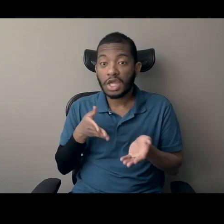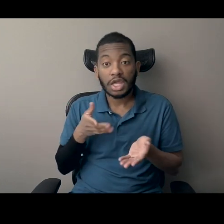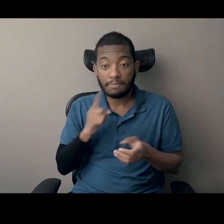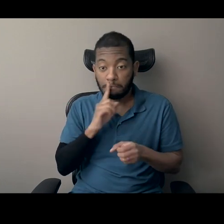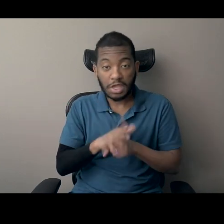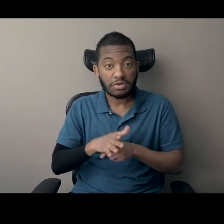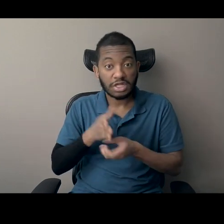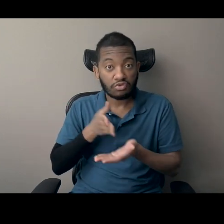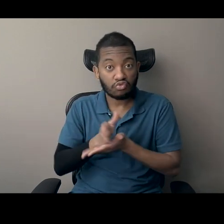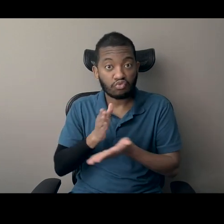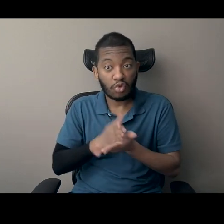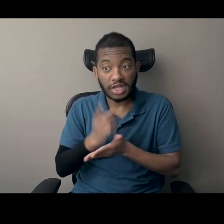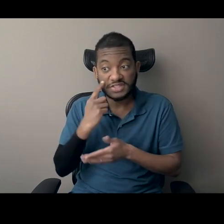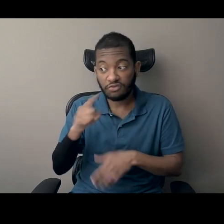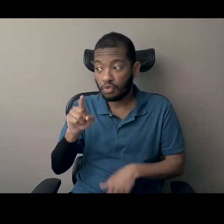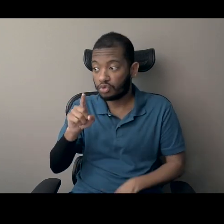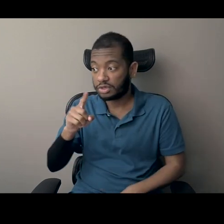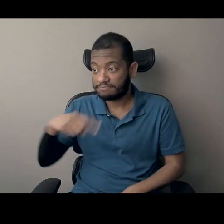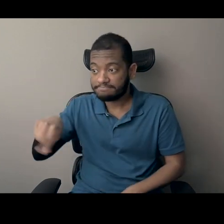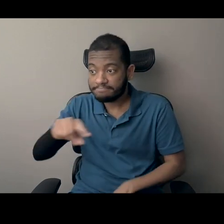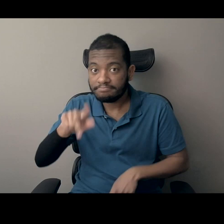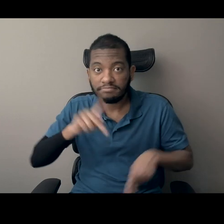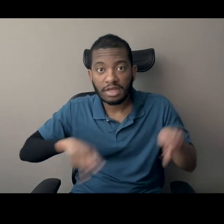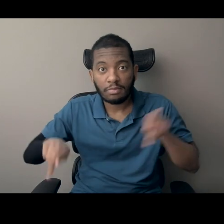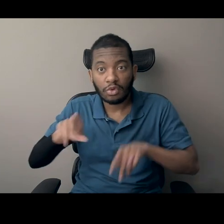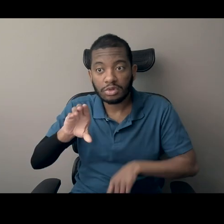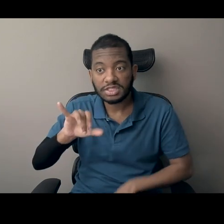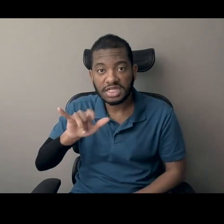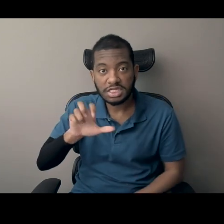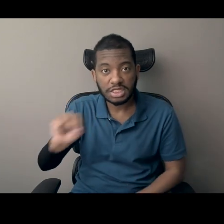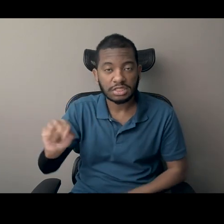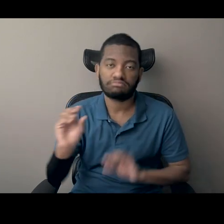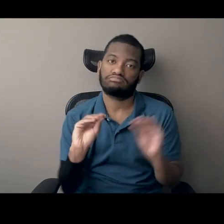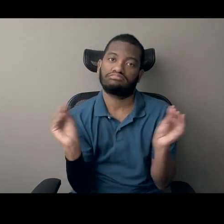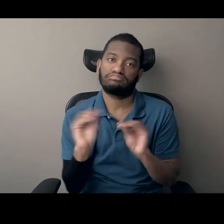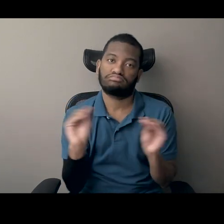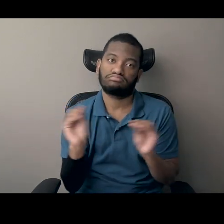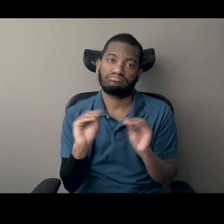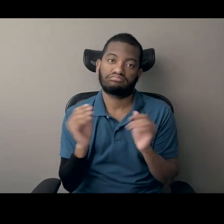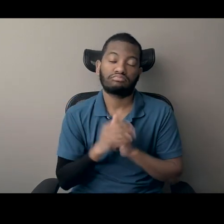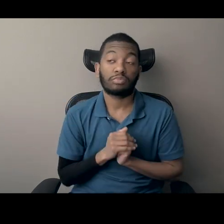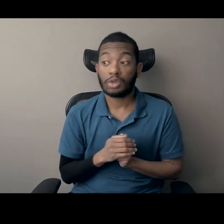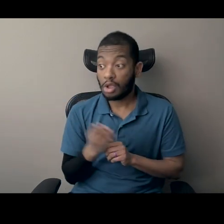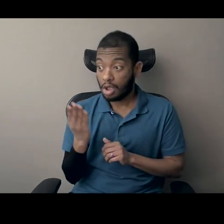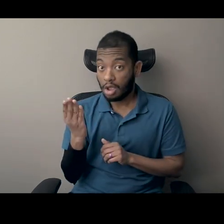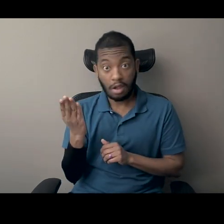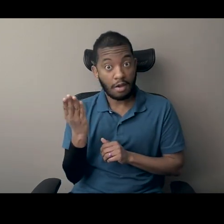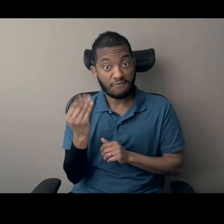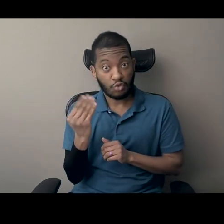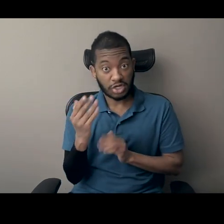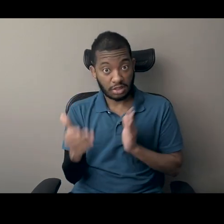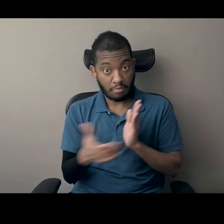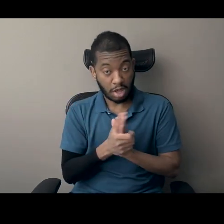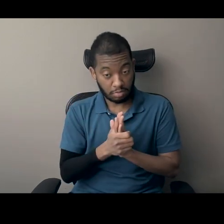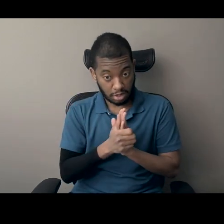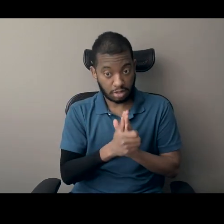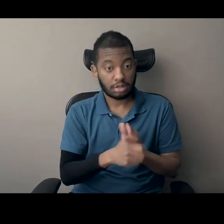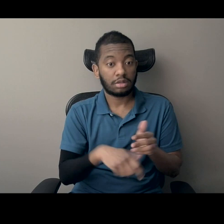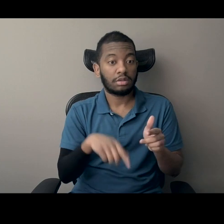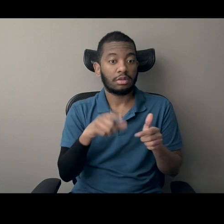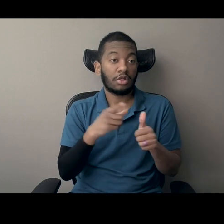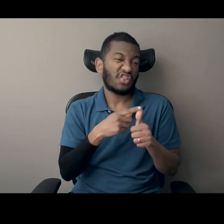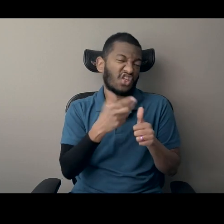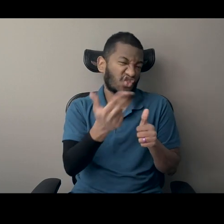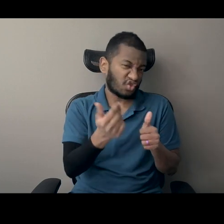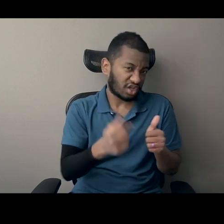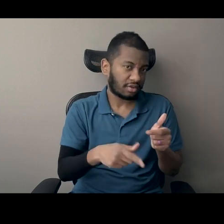people in this country, not until the 14th amendment was passed. And so that was the, the reconstruction amendments altogether, the 13th, 14th and